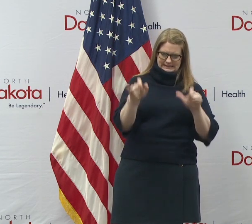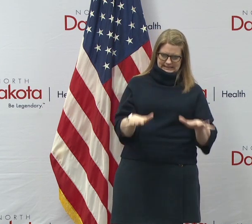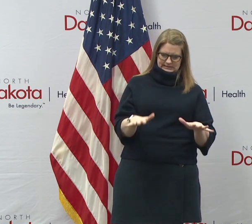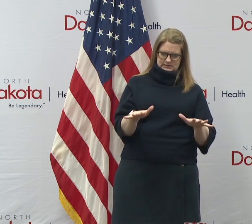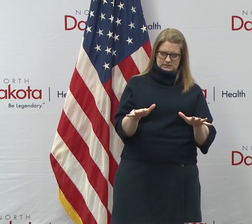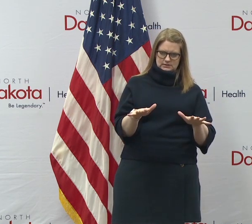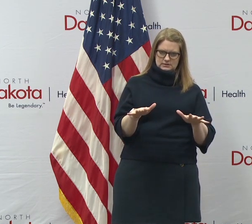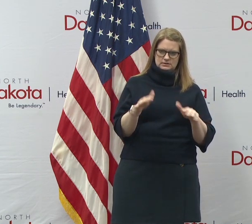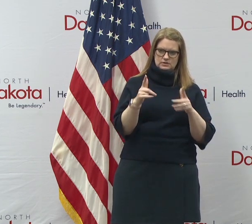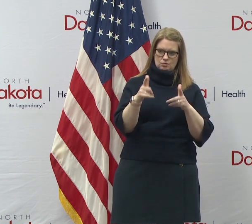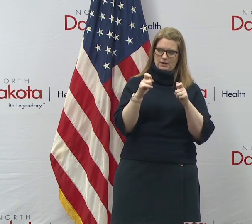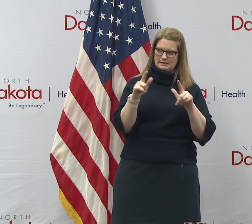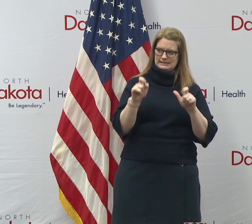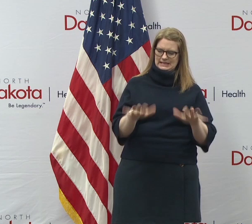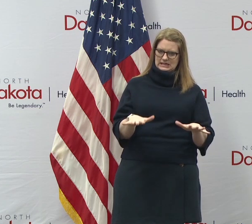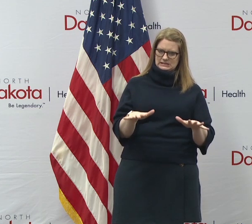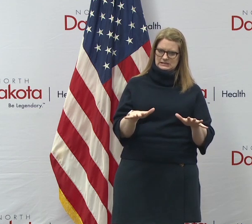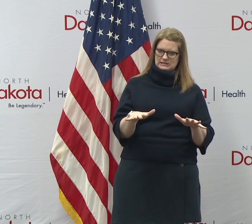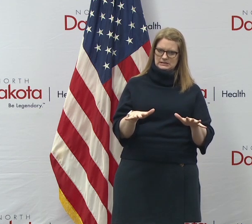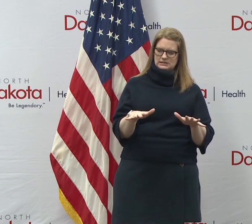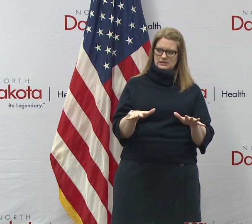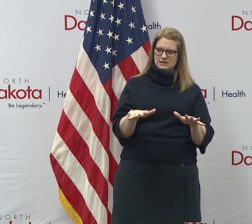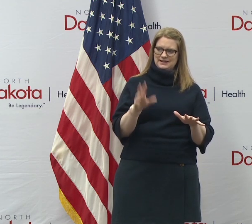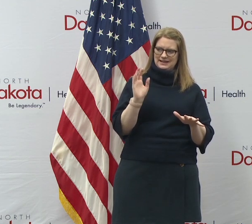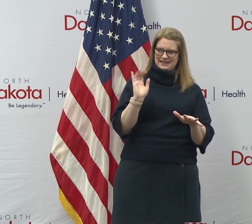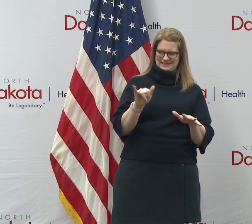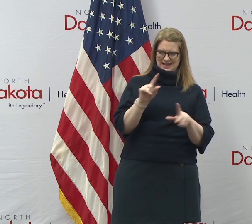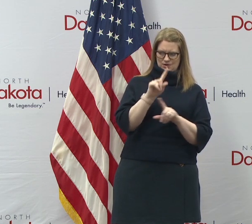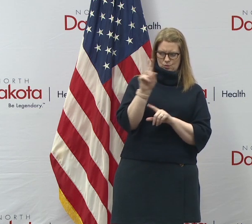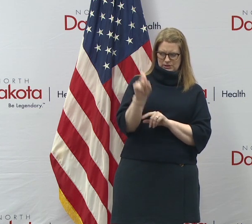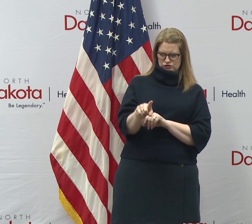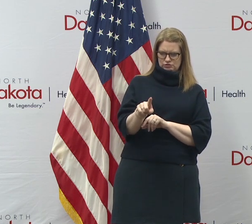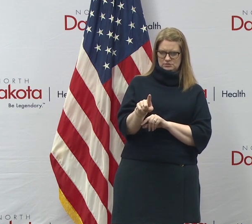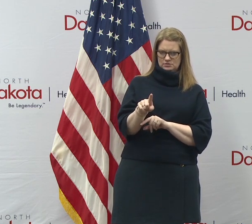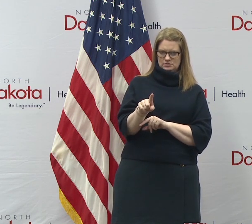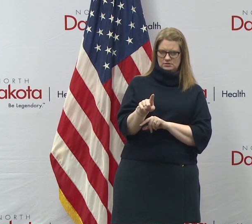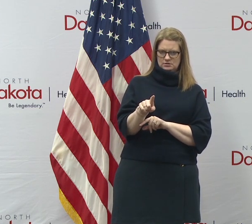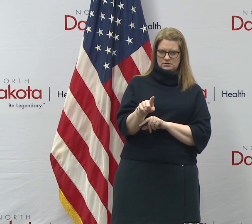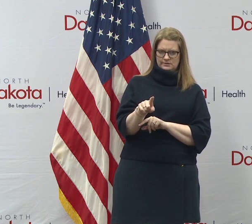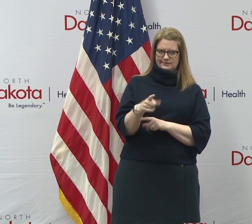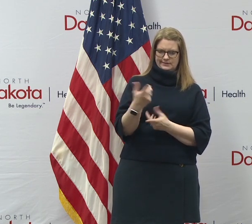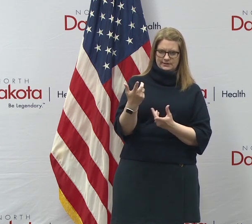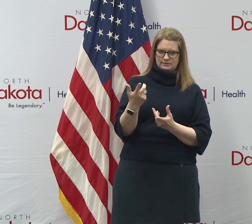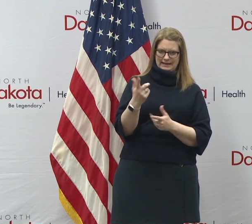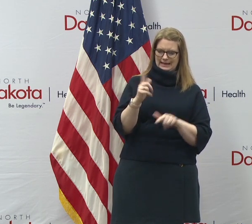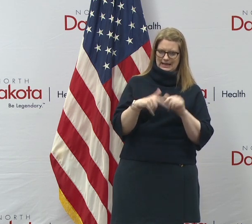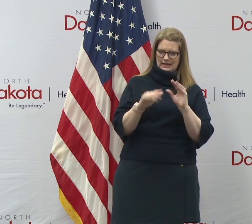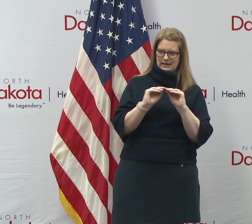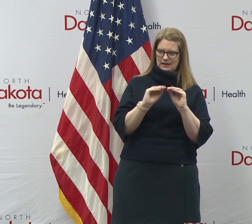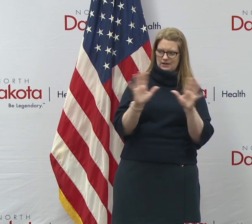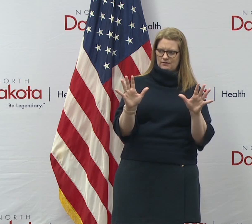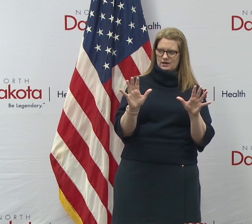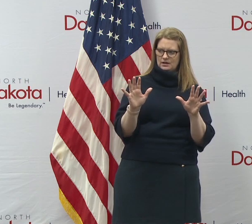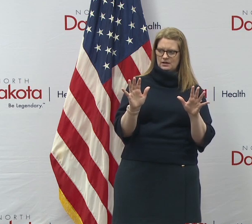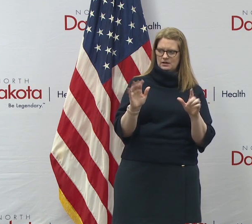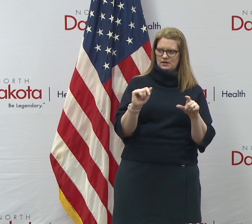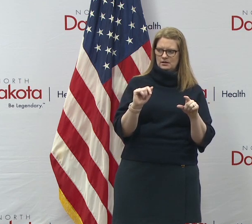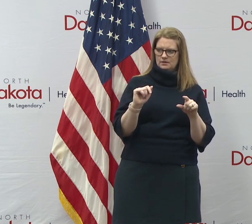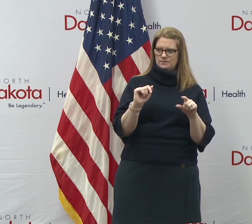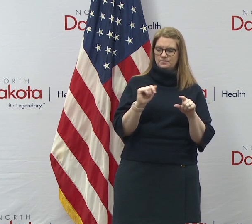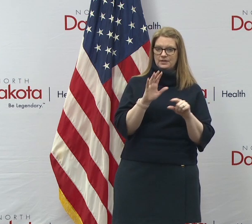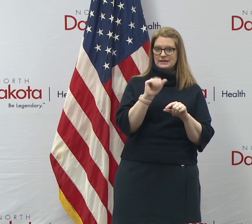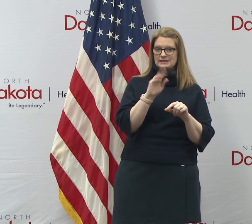uh, the rapid tests he's likely talking about in that question. Again, not here in person to be able to clarify, but is the